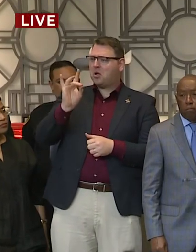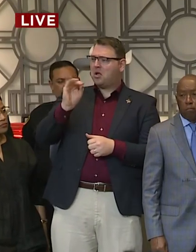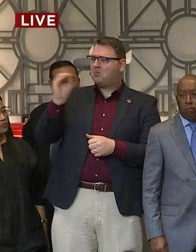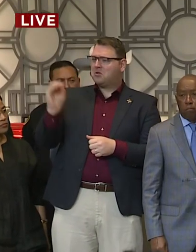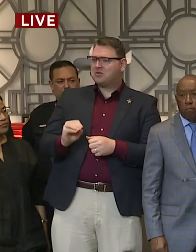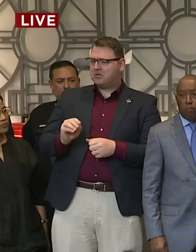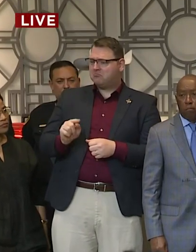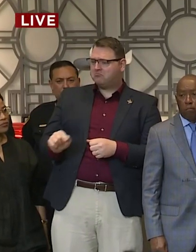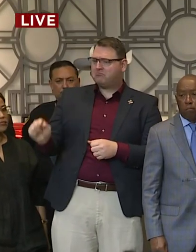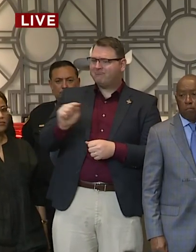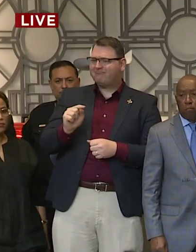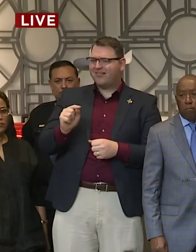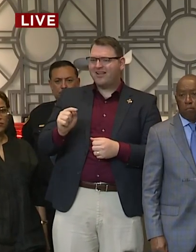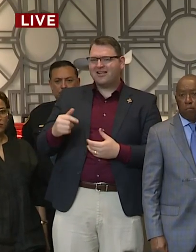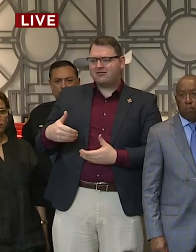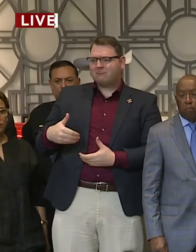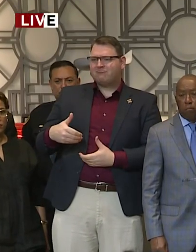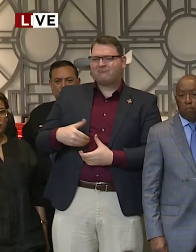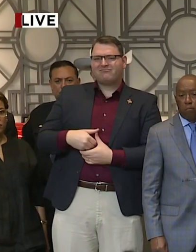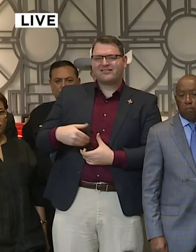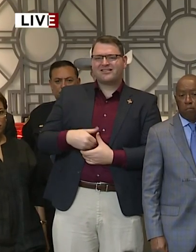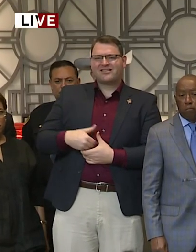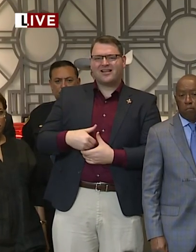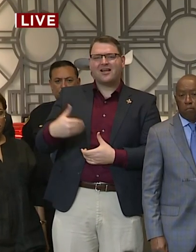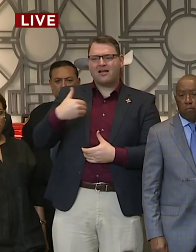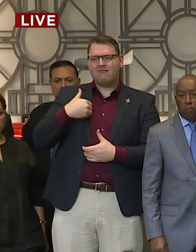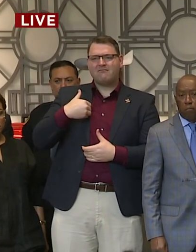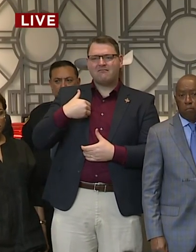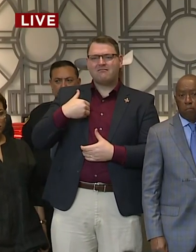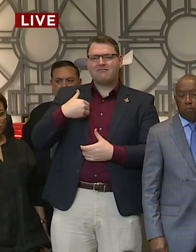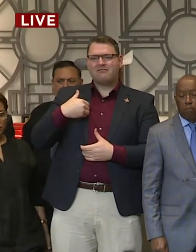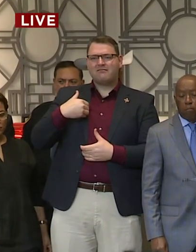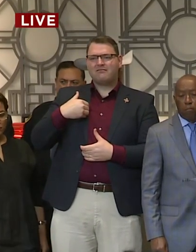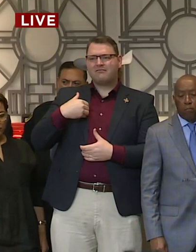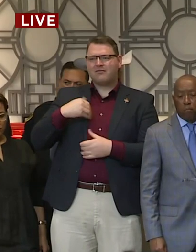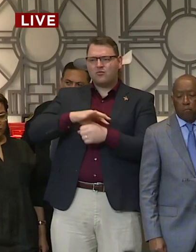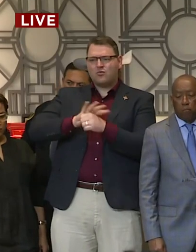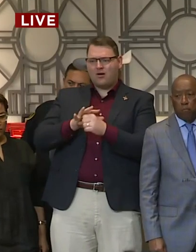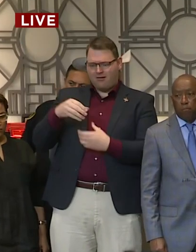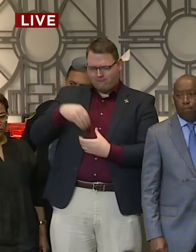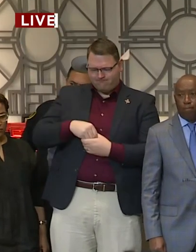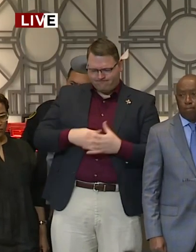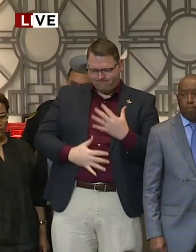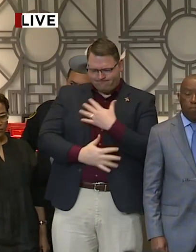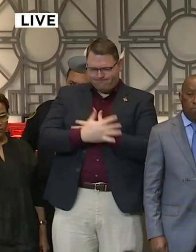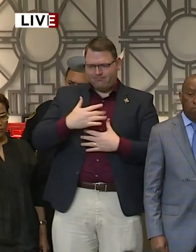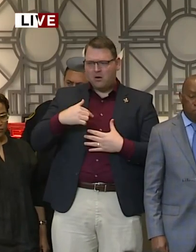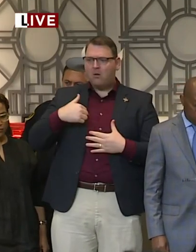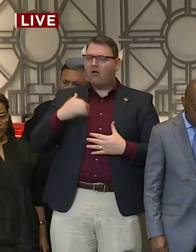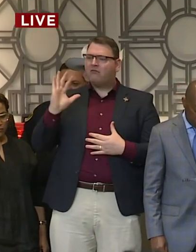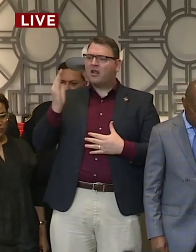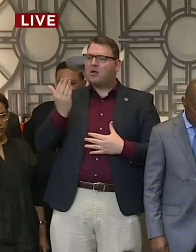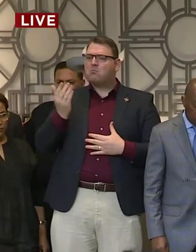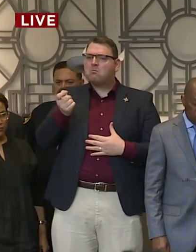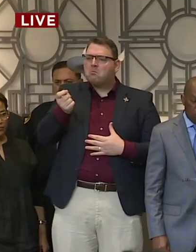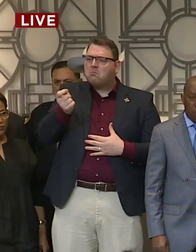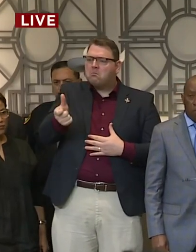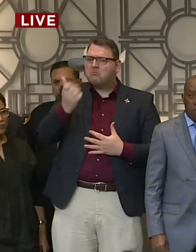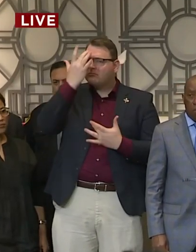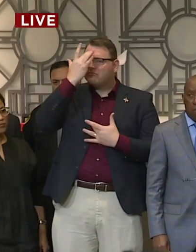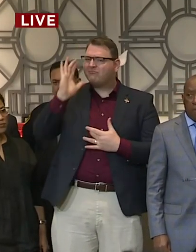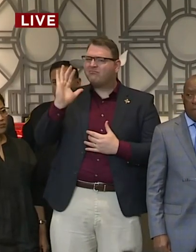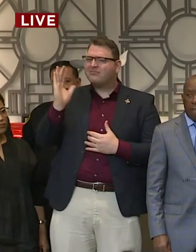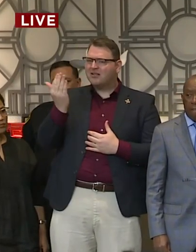a problem because those folks are probably the ones who are spreading it throughout the rest of the community. There is a subset of the population, about 15% of the